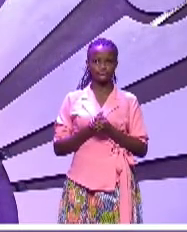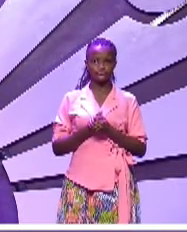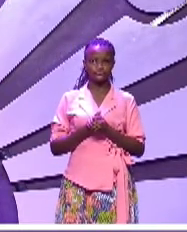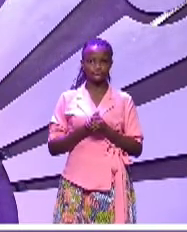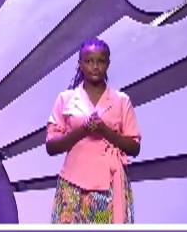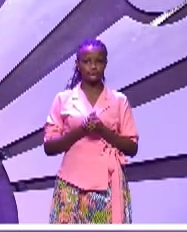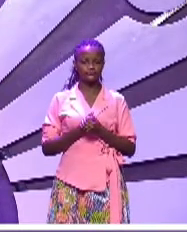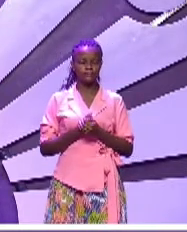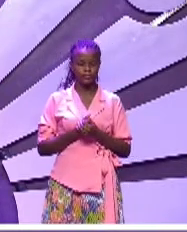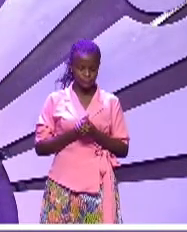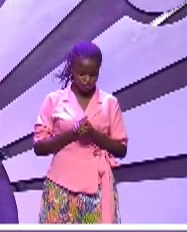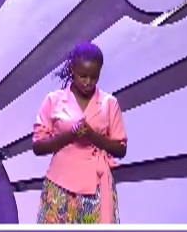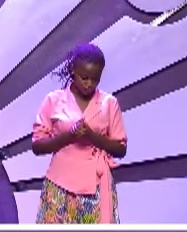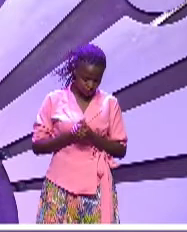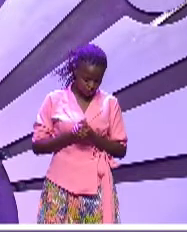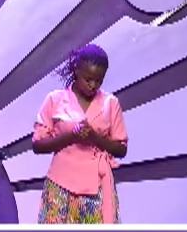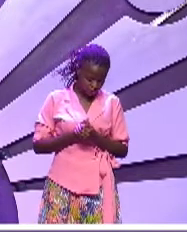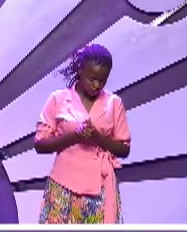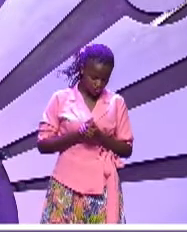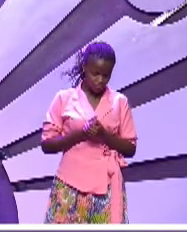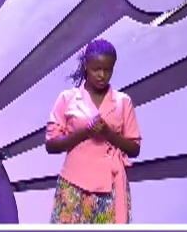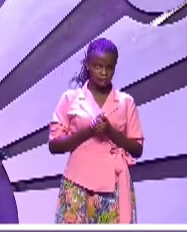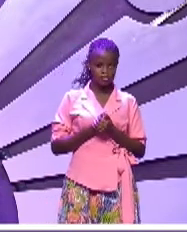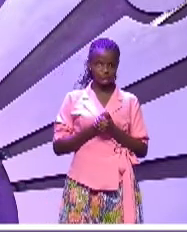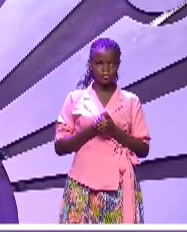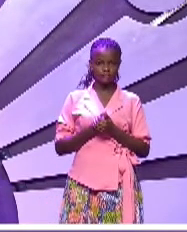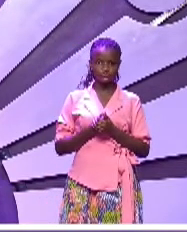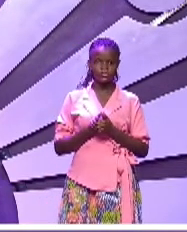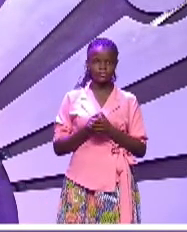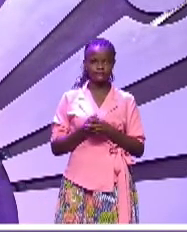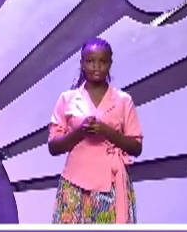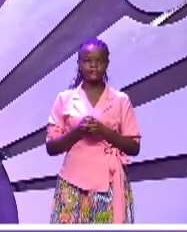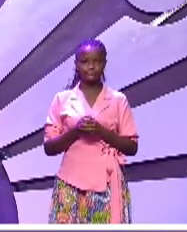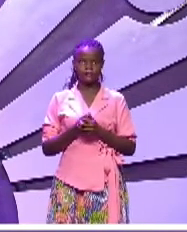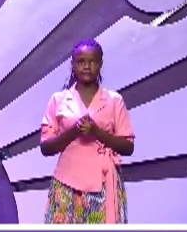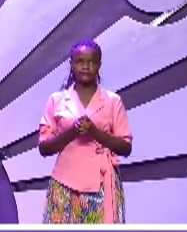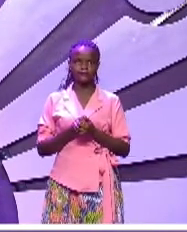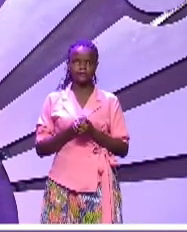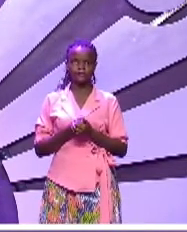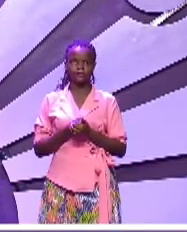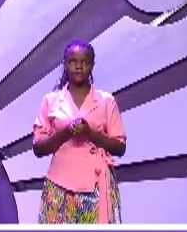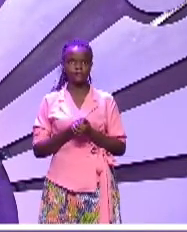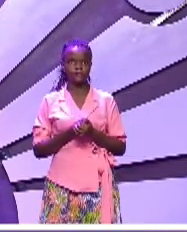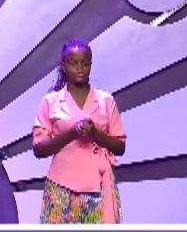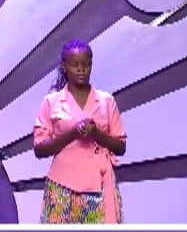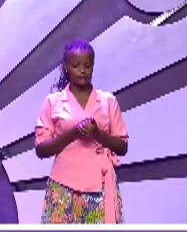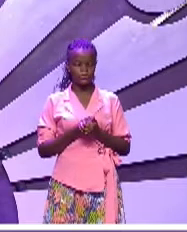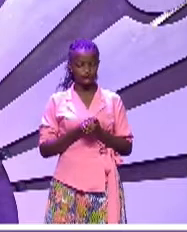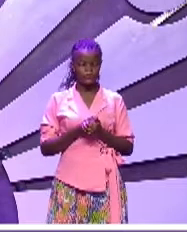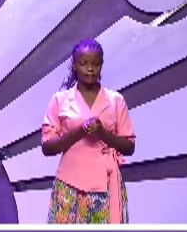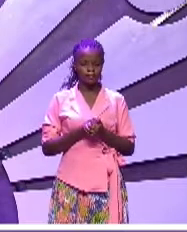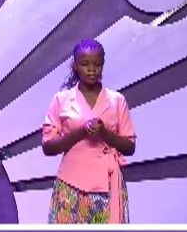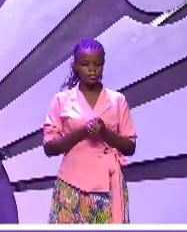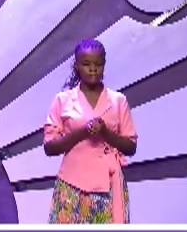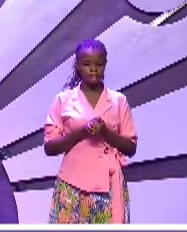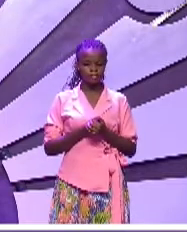biawe. Mkama nagamba musa na alo niti kuwanga temuzikiriza okuntu kuza. Mumasu gaba naba